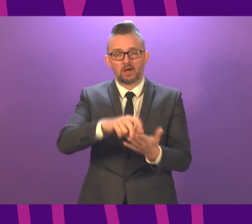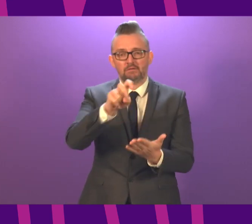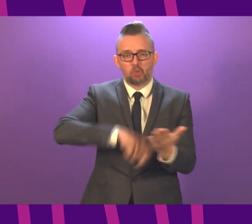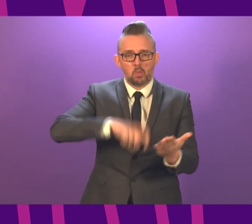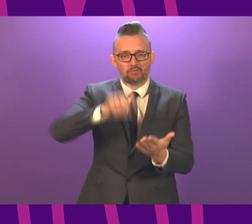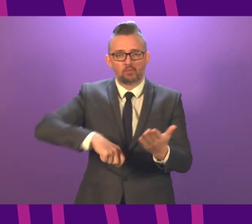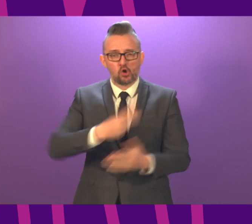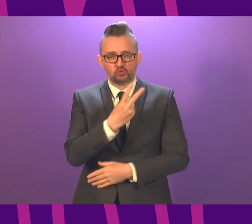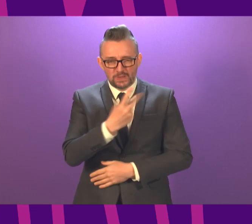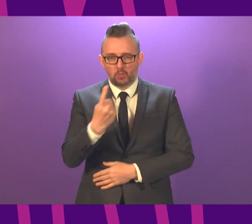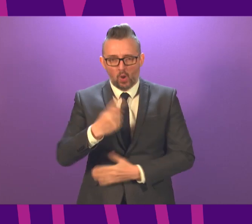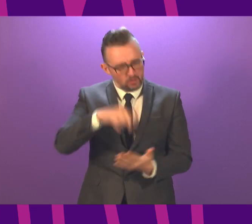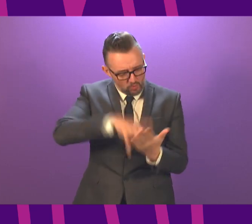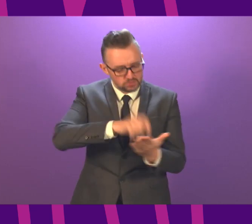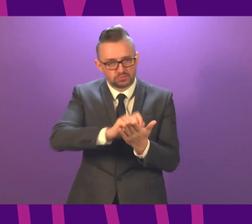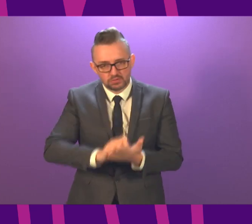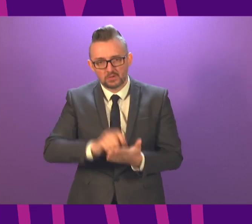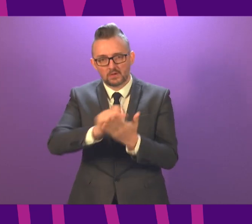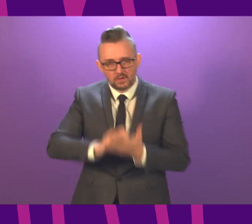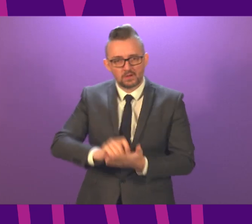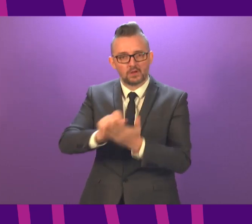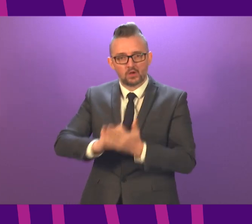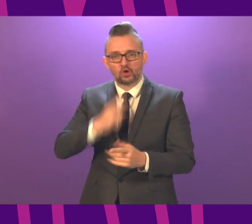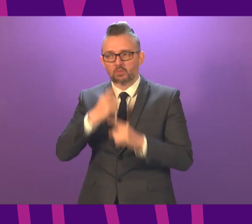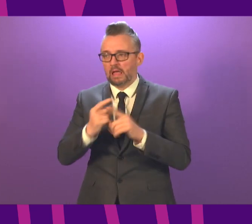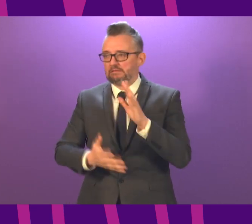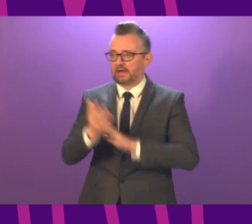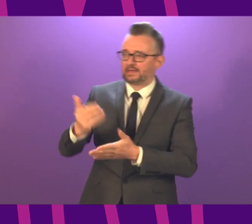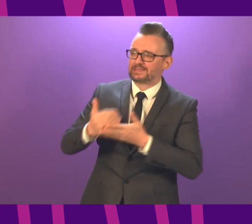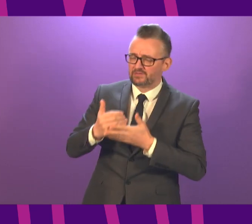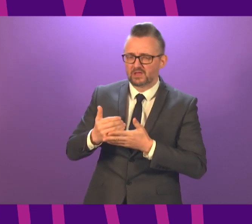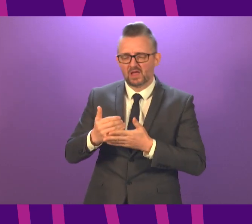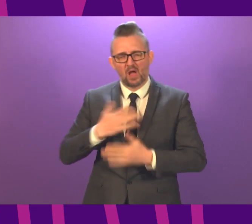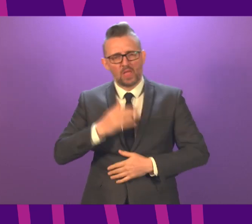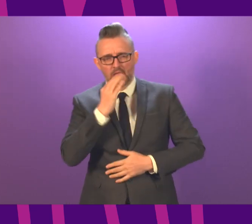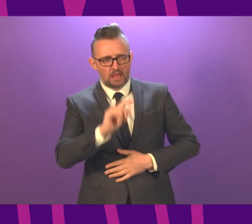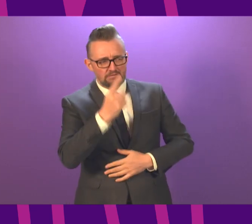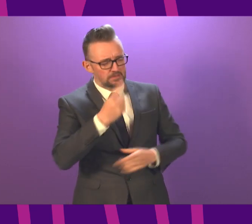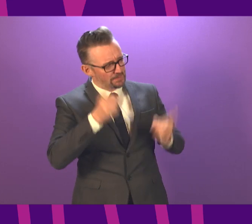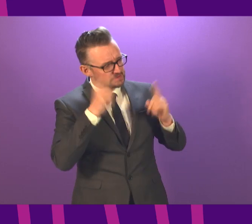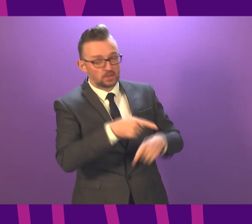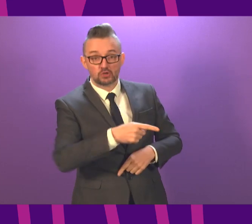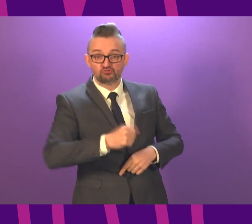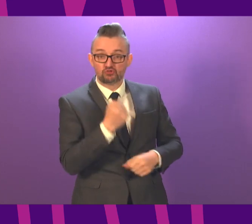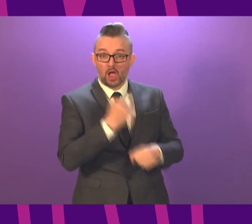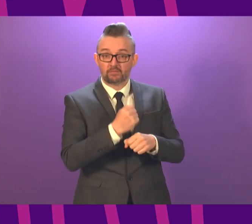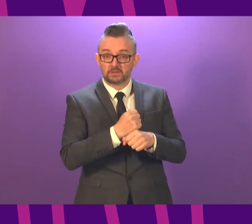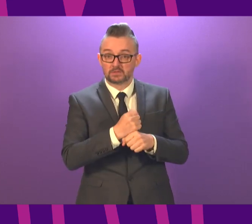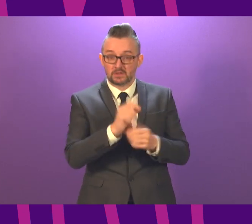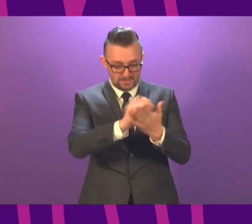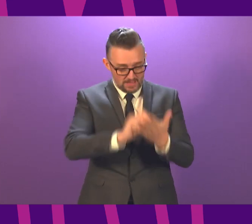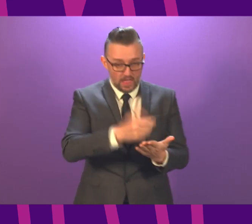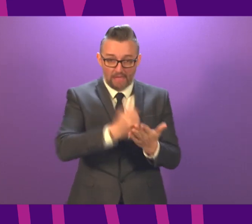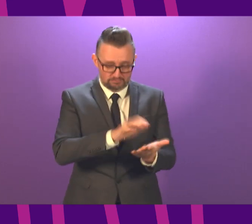forms, including on such irrelevant topics as de-radicalisation and fire safety. Can the First Minister clarify that the Scottish Government has minimised the